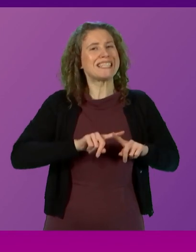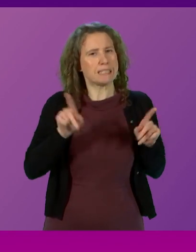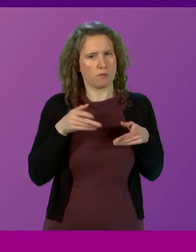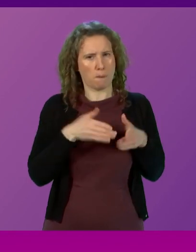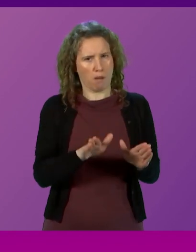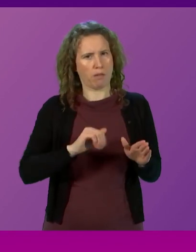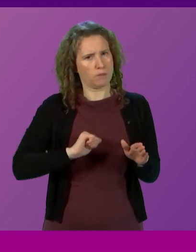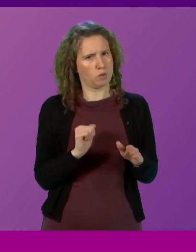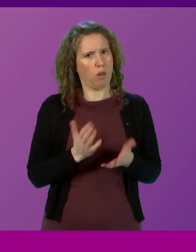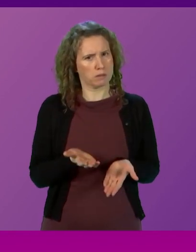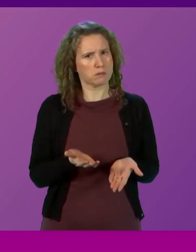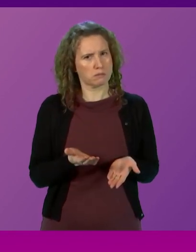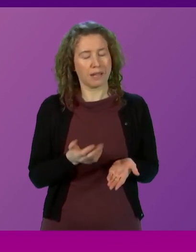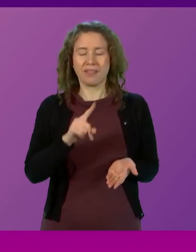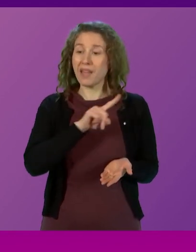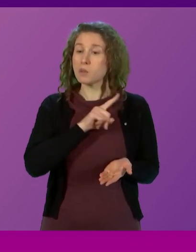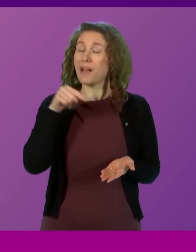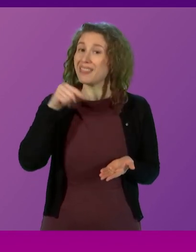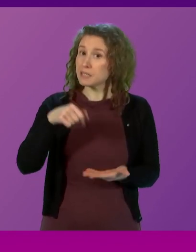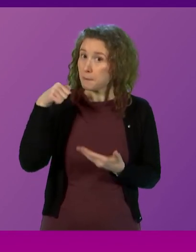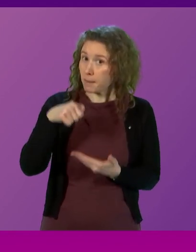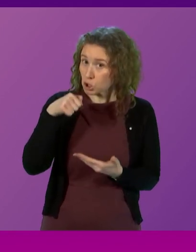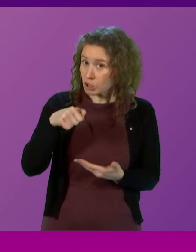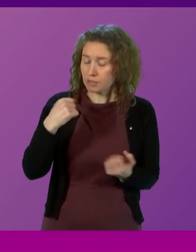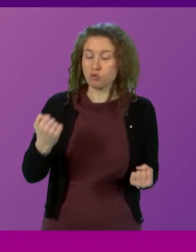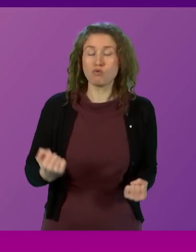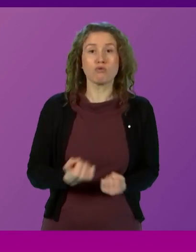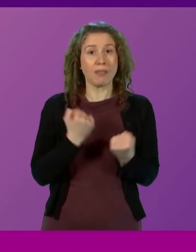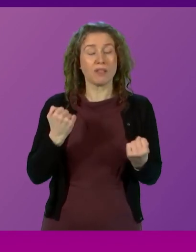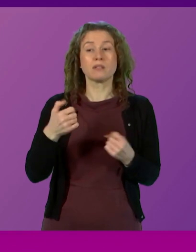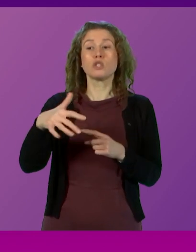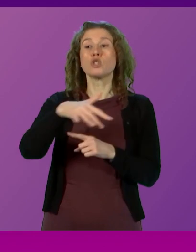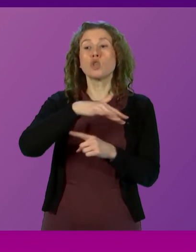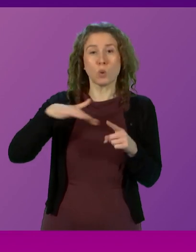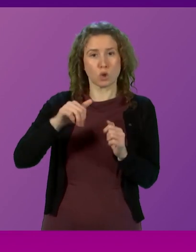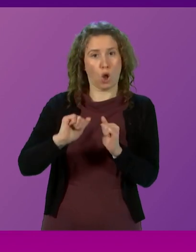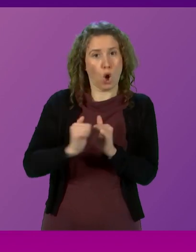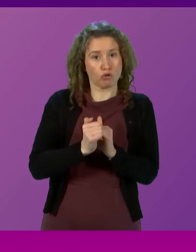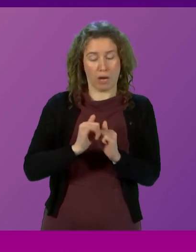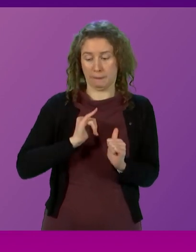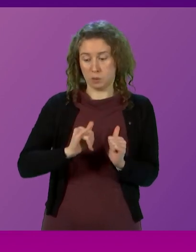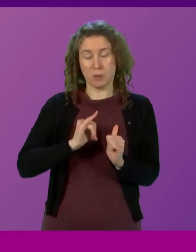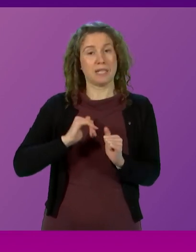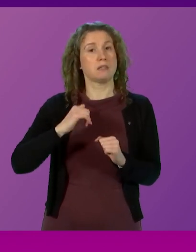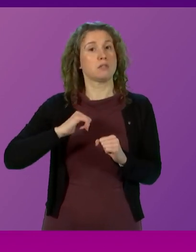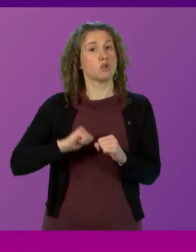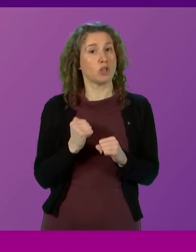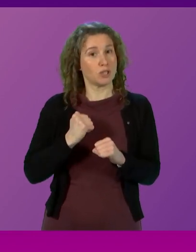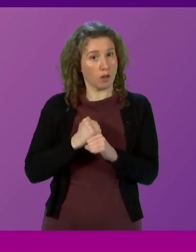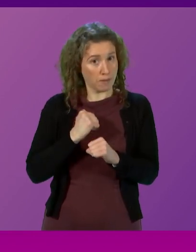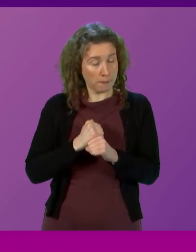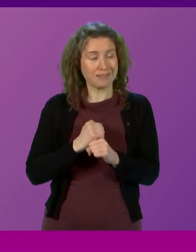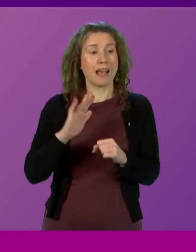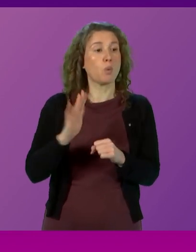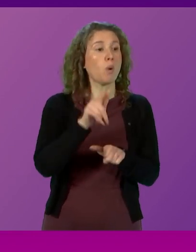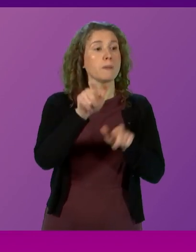path for Scotland. That is why this budget strengthens the social contract between the Scottish Government and every citizen